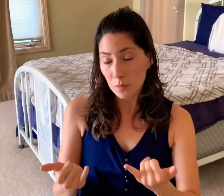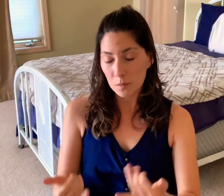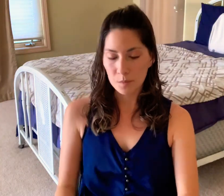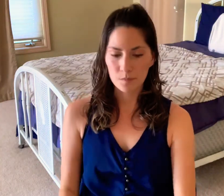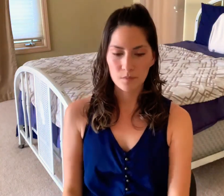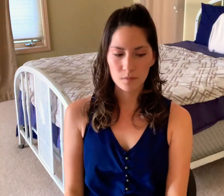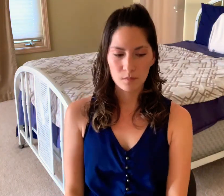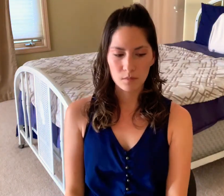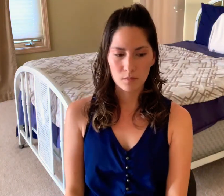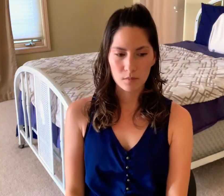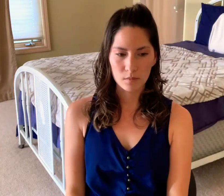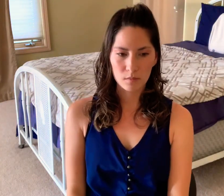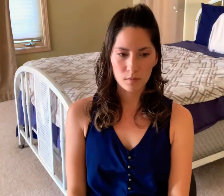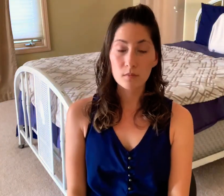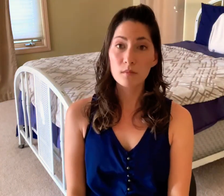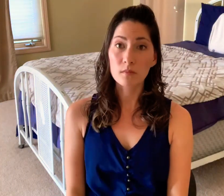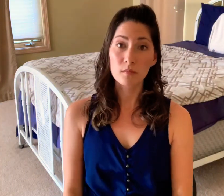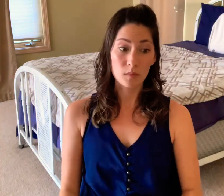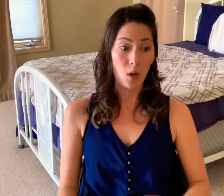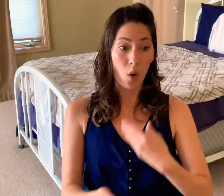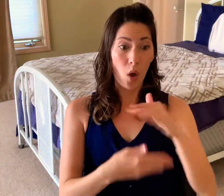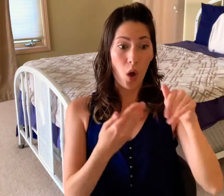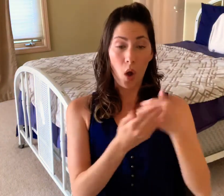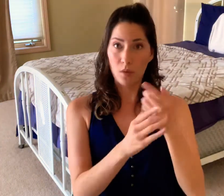and I'm going to start using my privilege for the better now